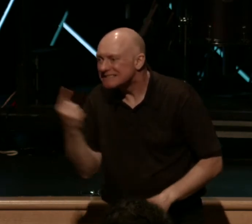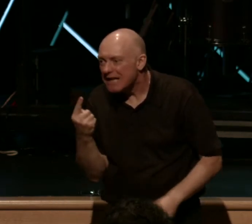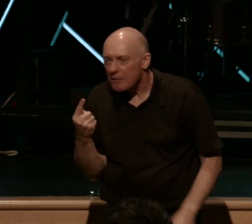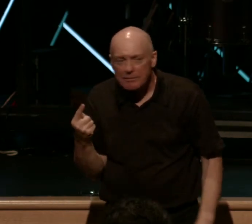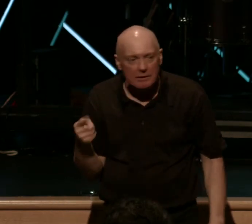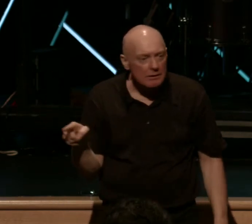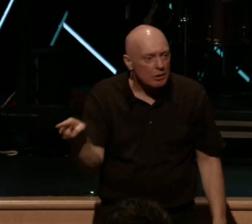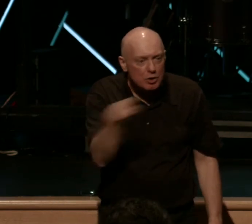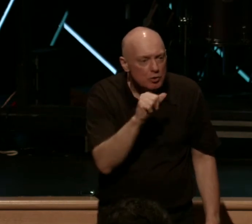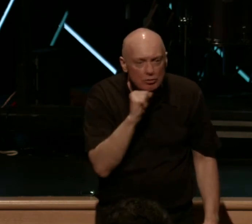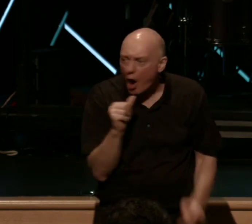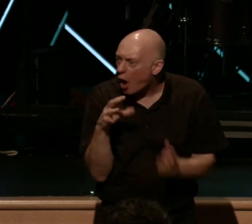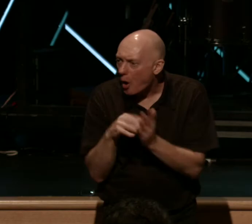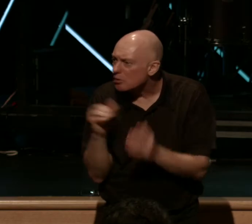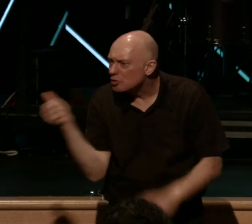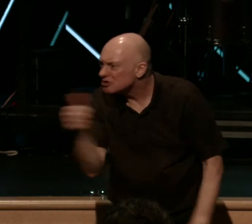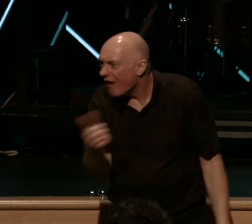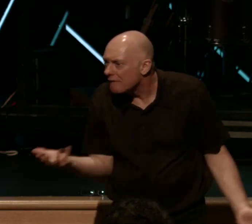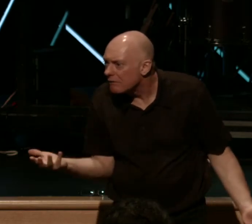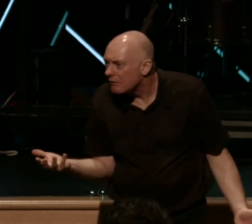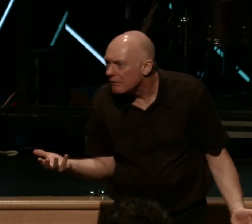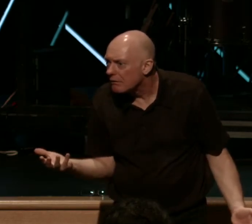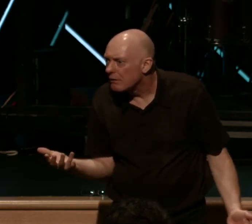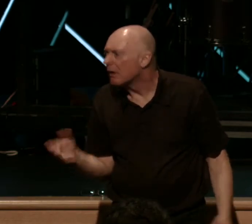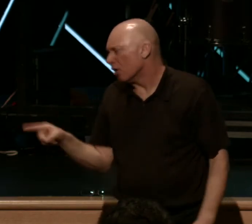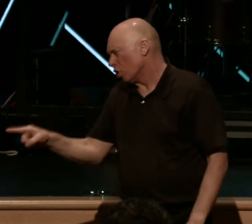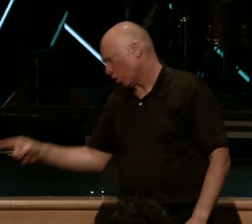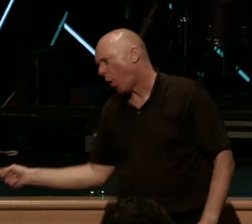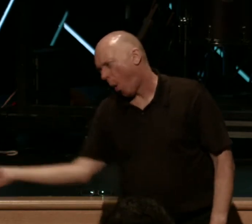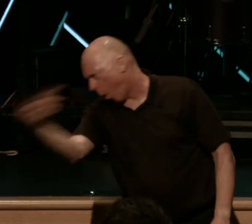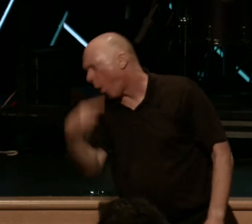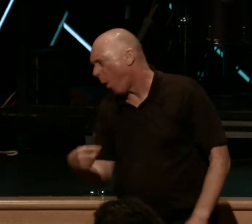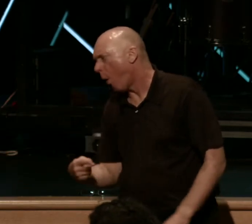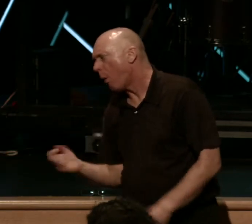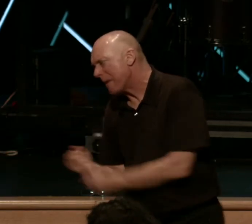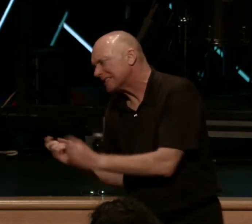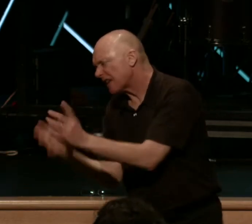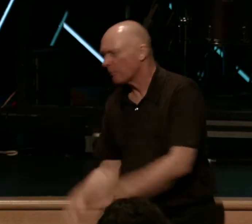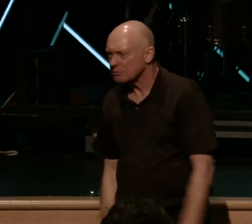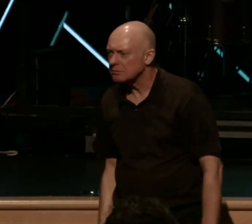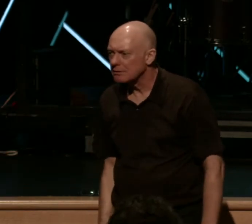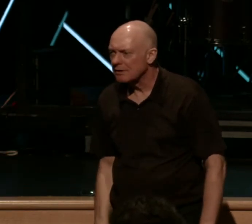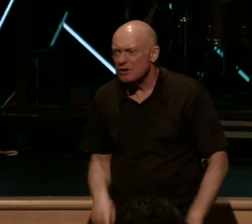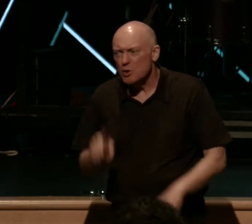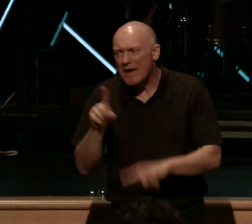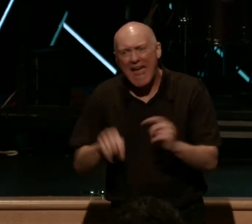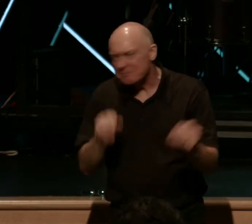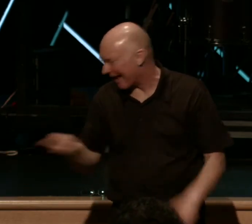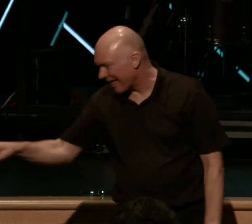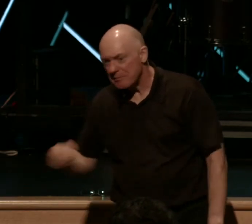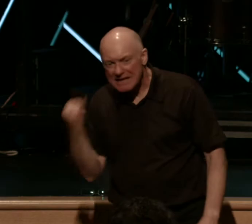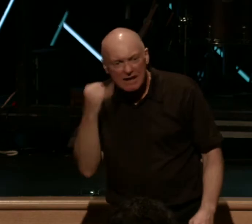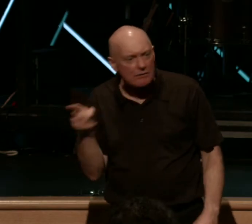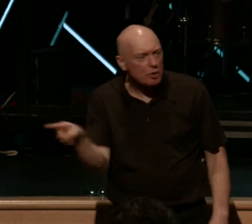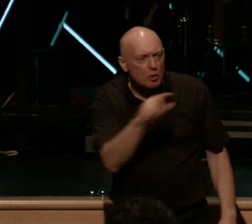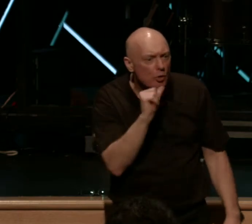emulating yourself. Right? You can't expect from others something you're not emulating. What I mean is,